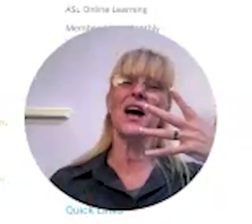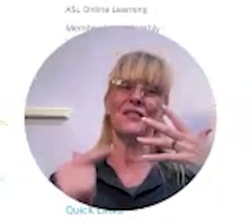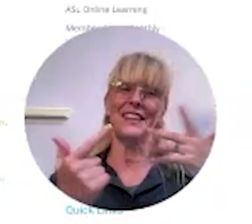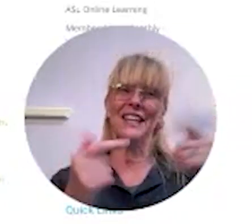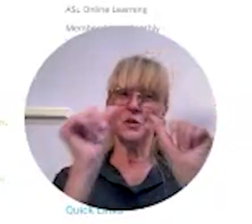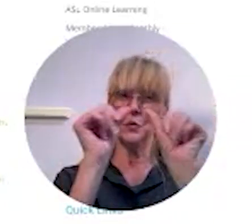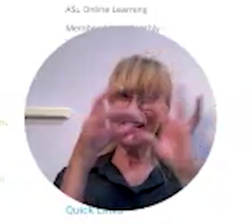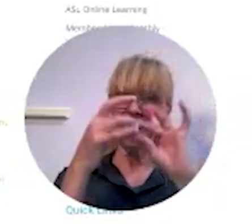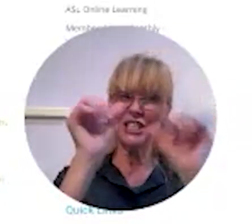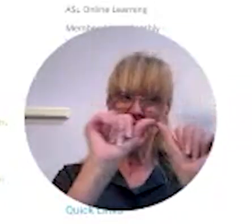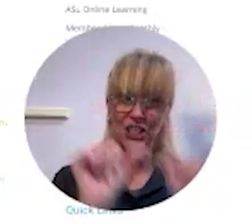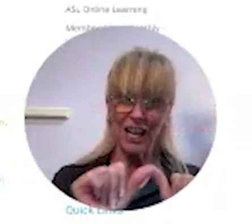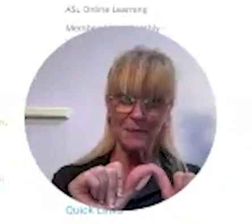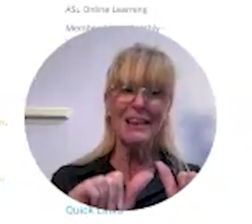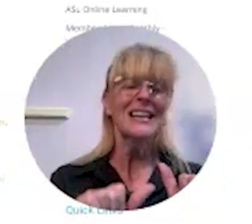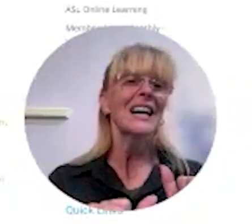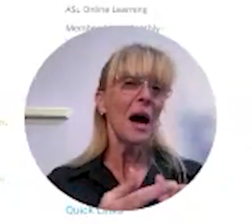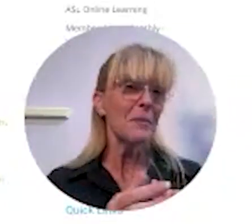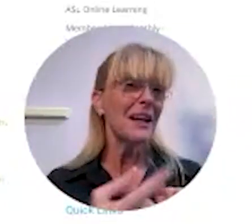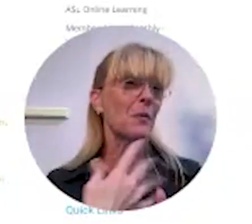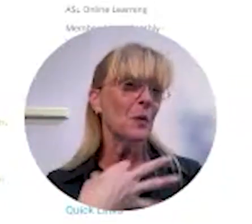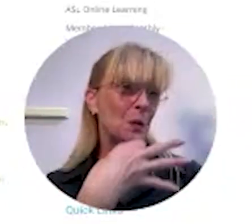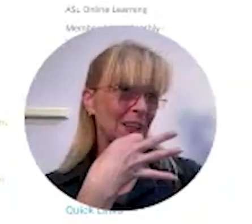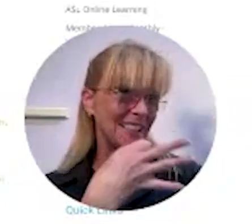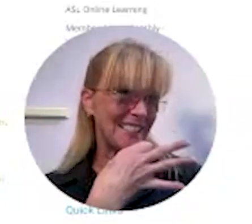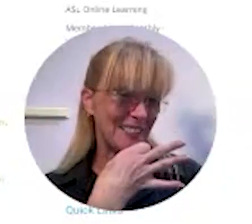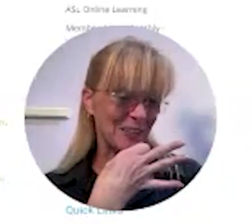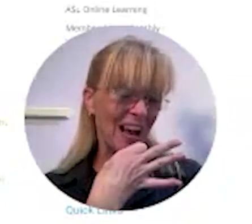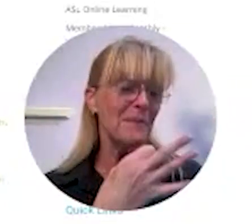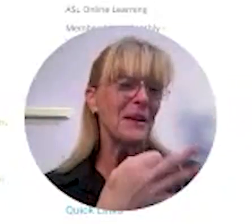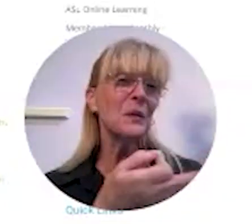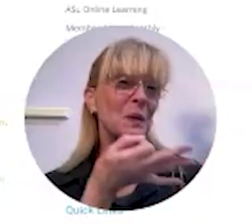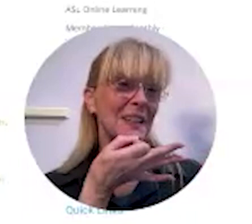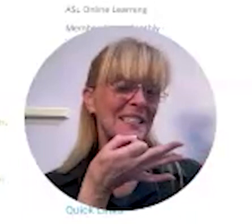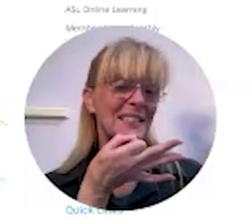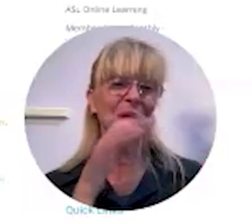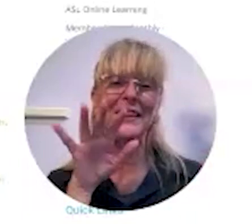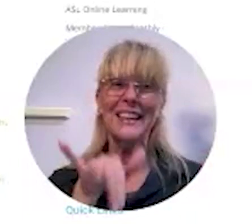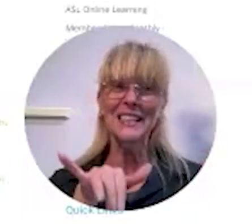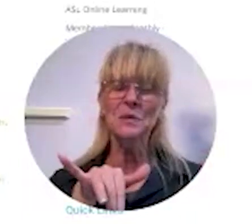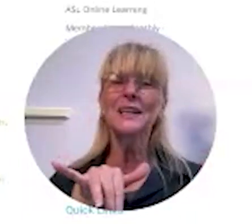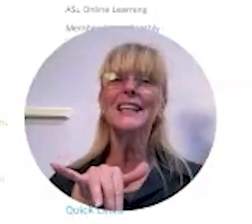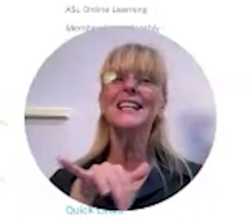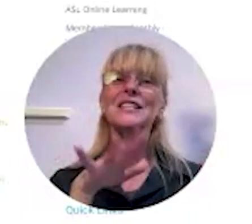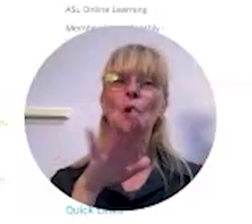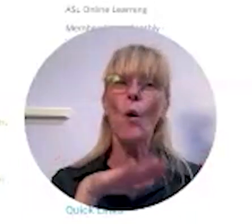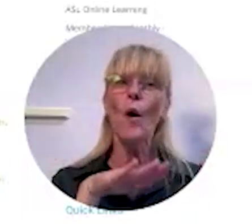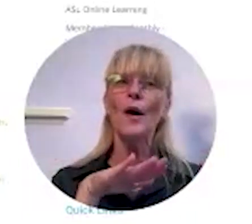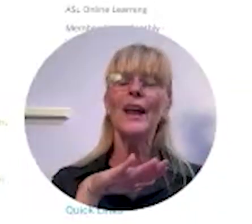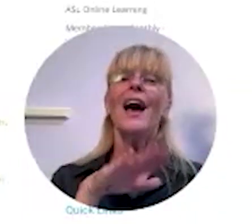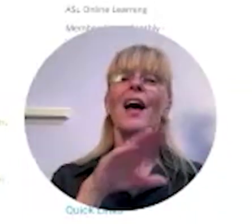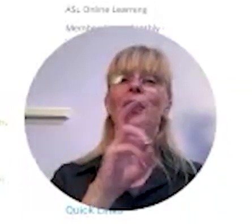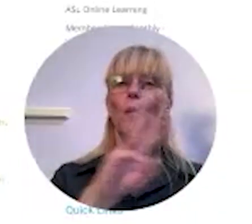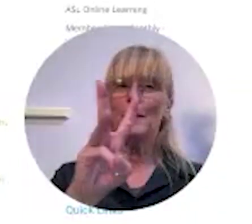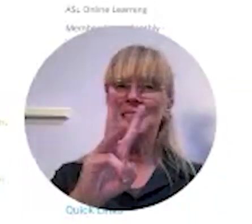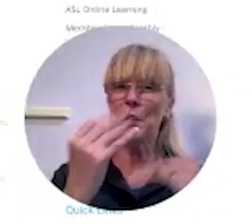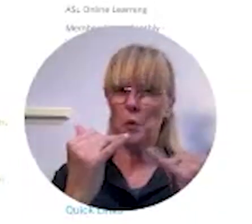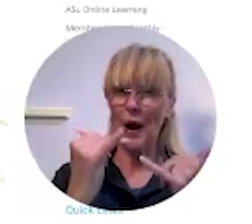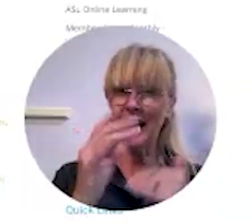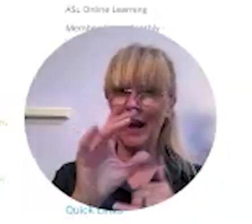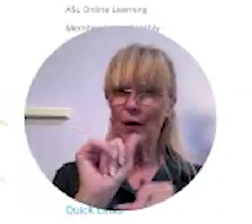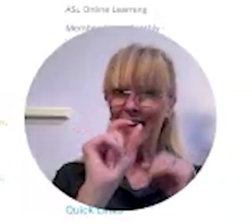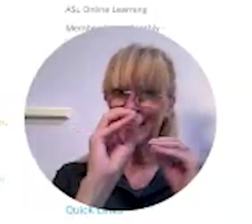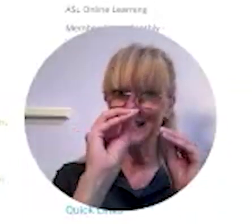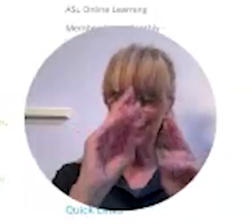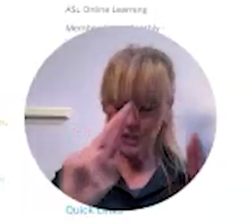of things related to shapes coming up really soon I mean really soon this one is on the website